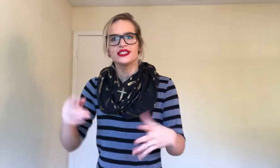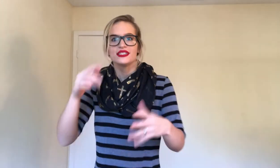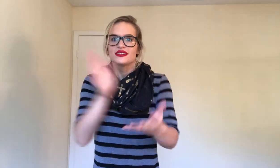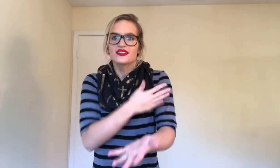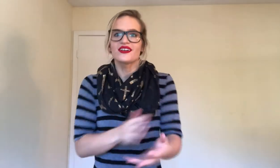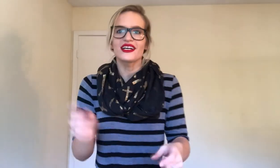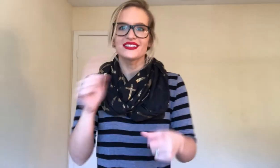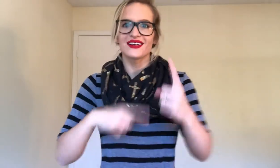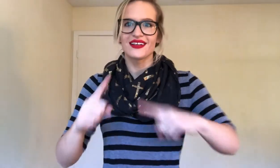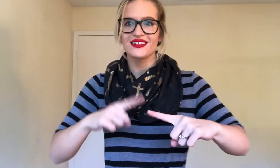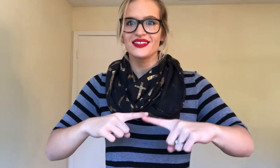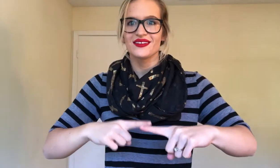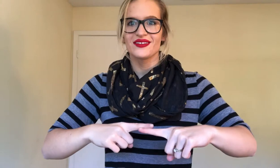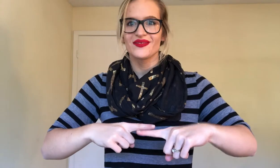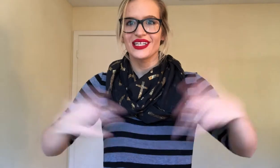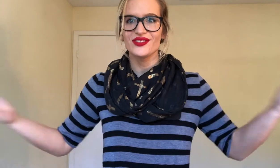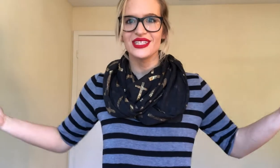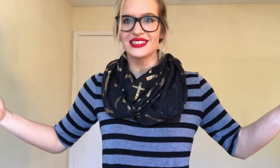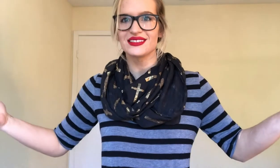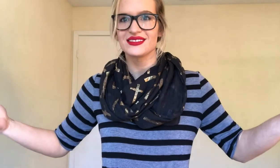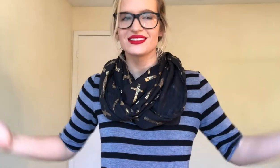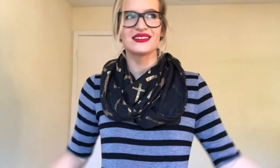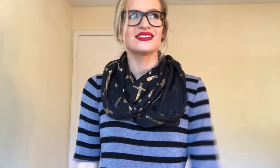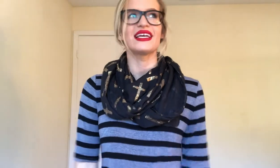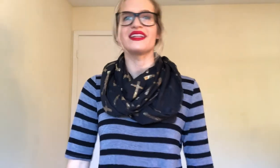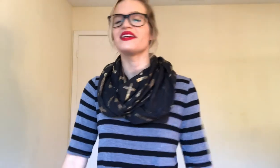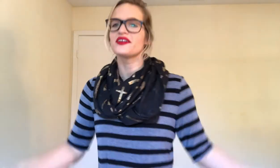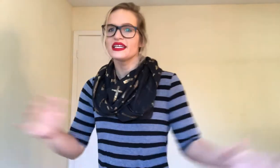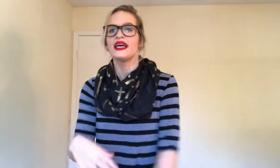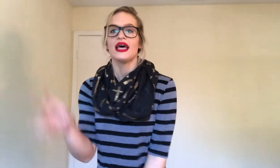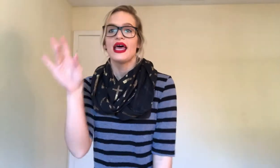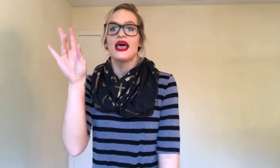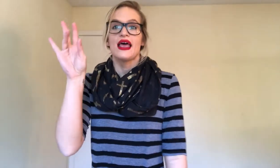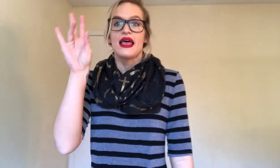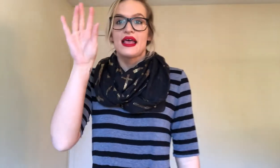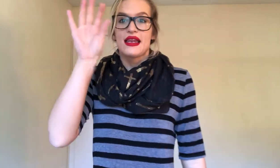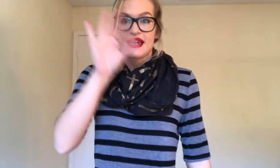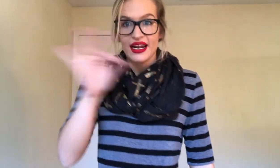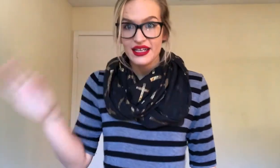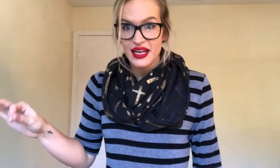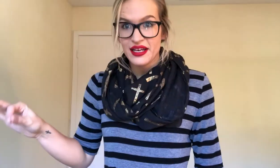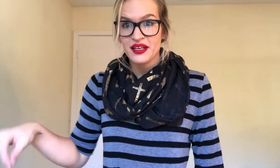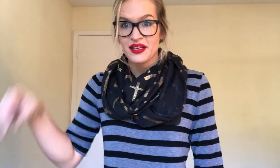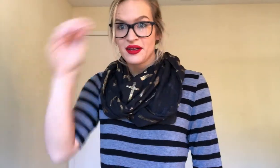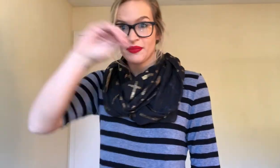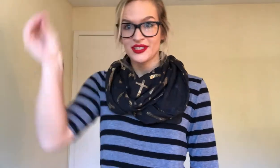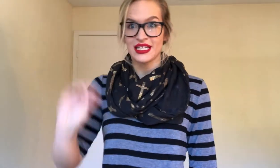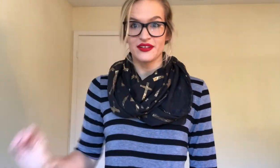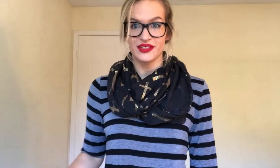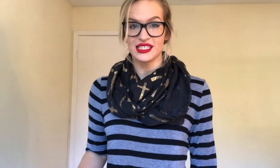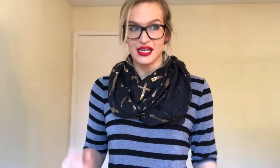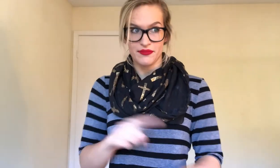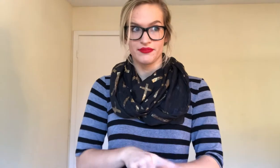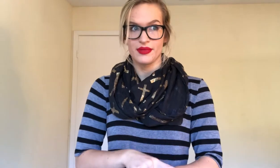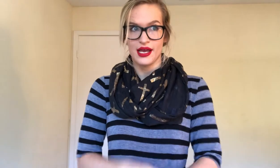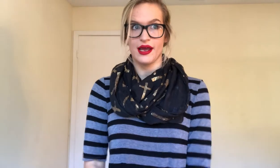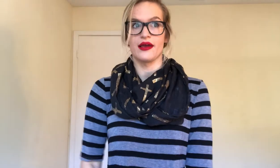song I signed when I do this? Like literally 99% of the time I